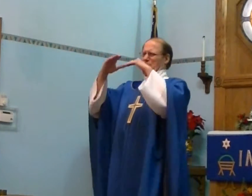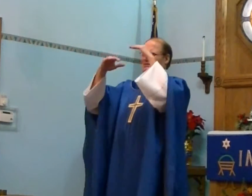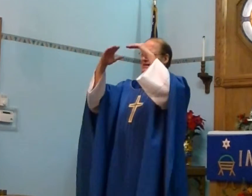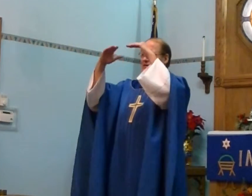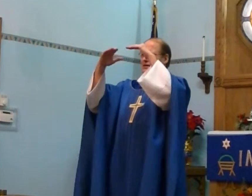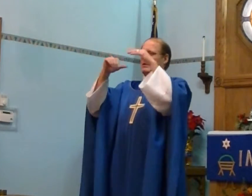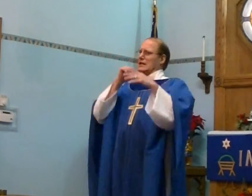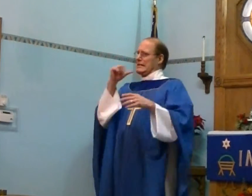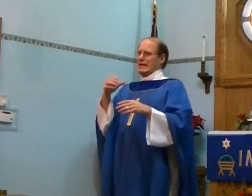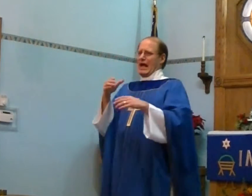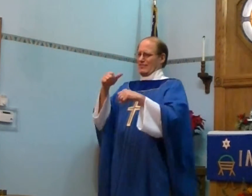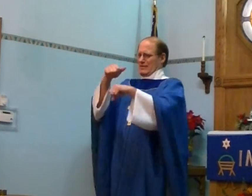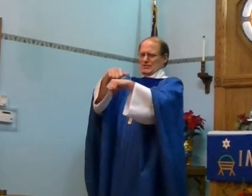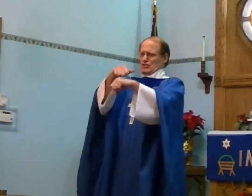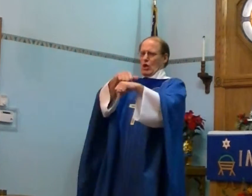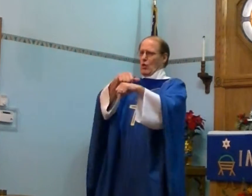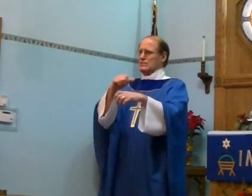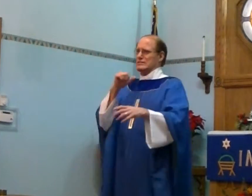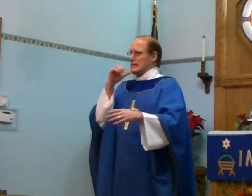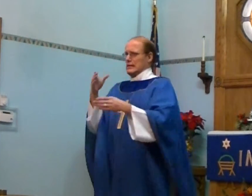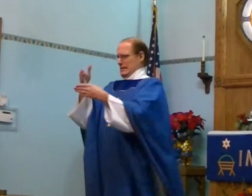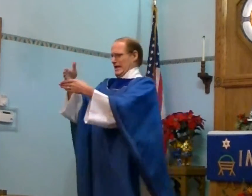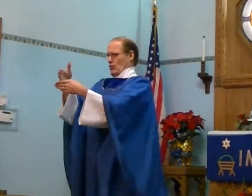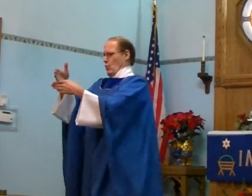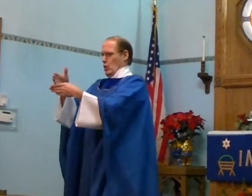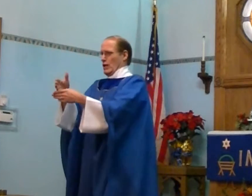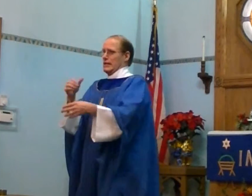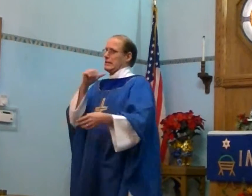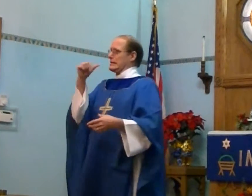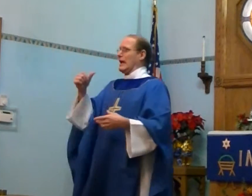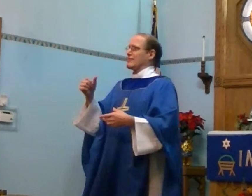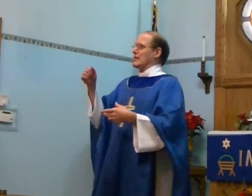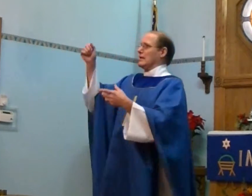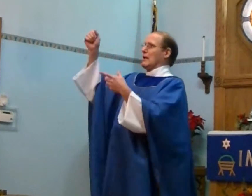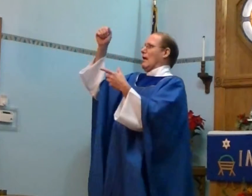building. Not the stones. Not the wood. Not the...